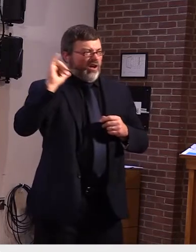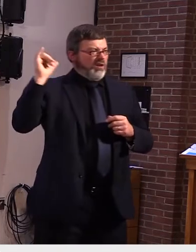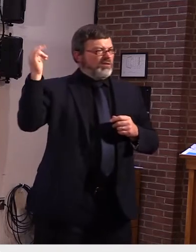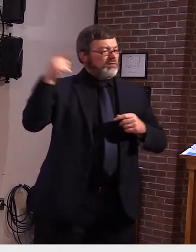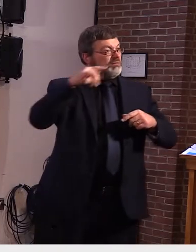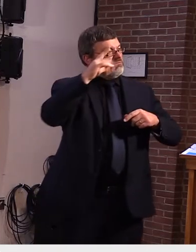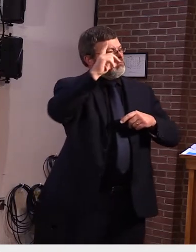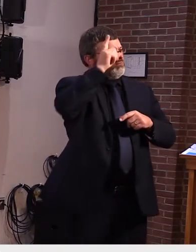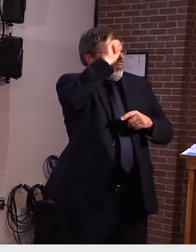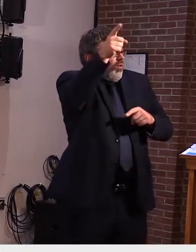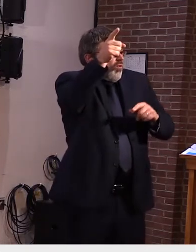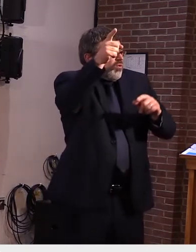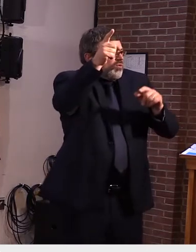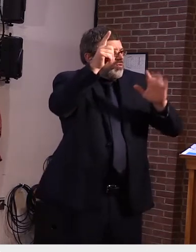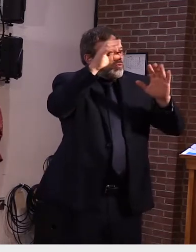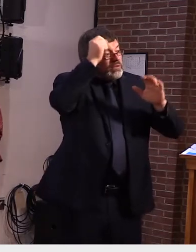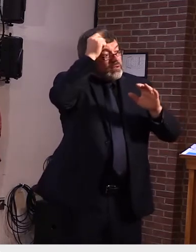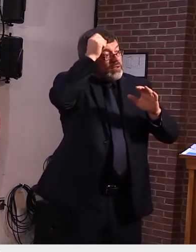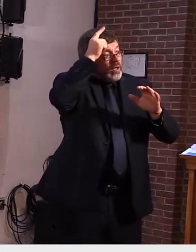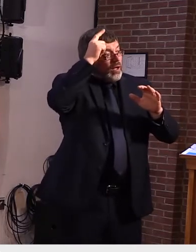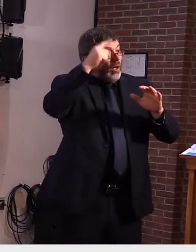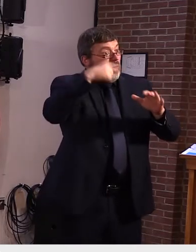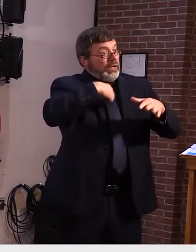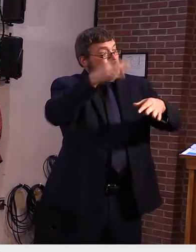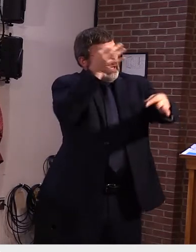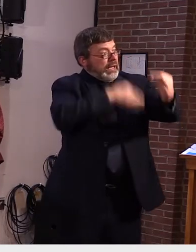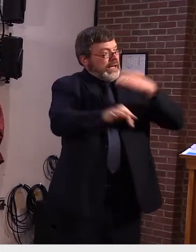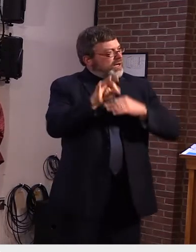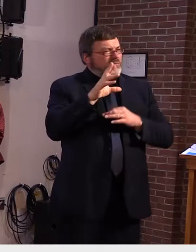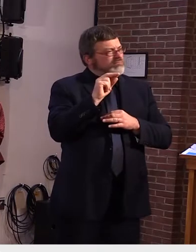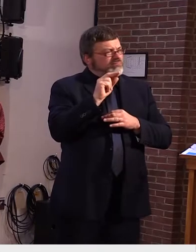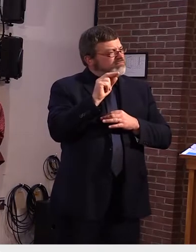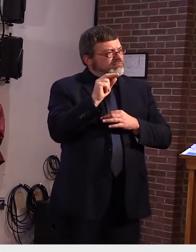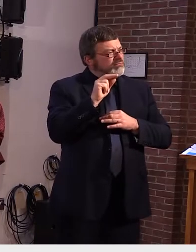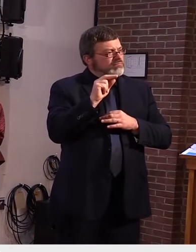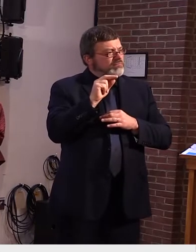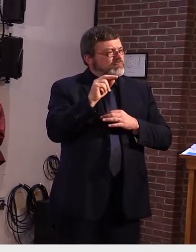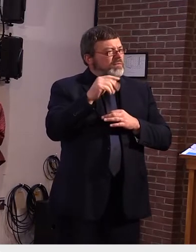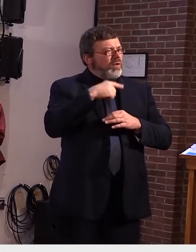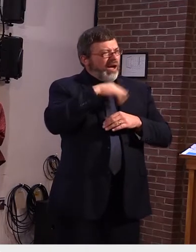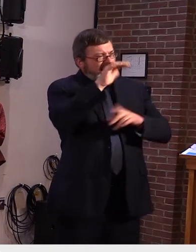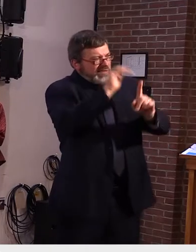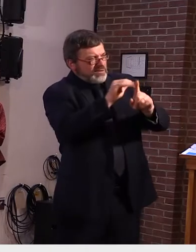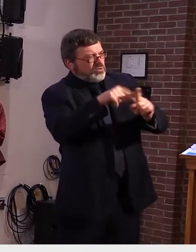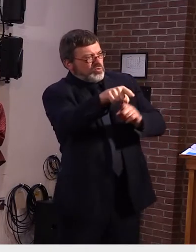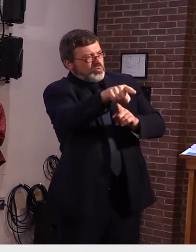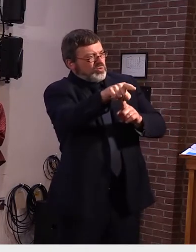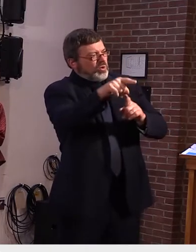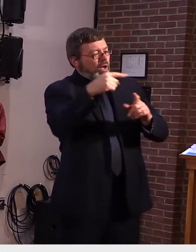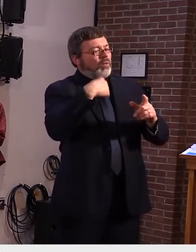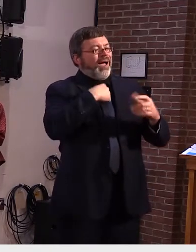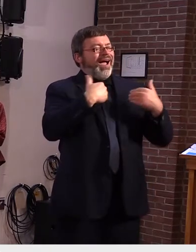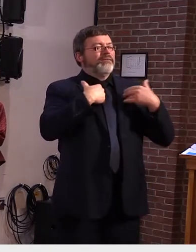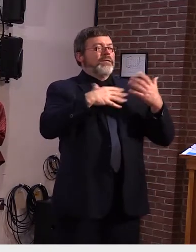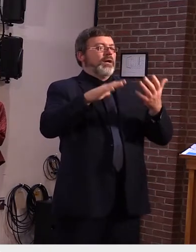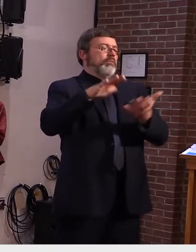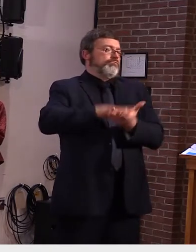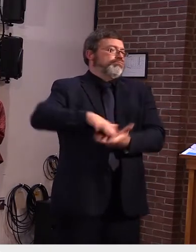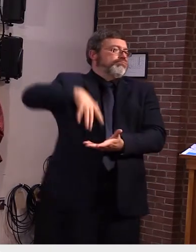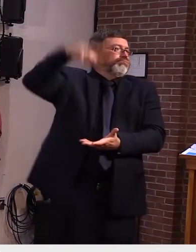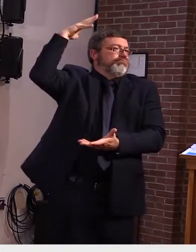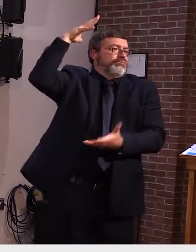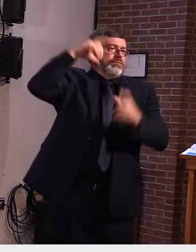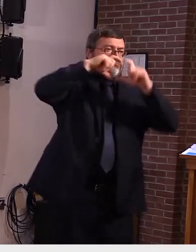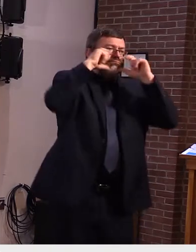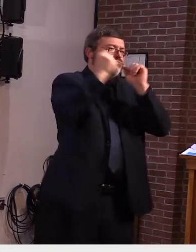just want to assure you and your reader that we have sufficient ppe uh in in the state to